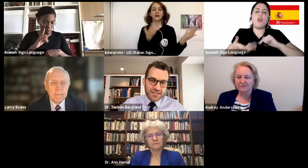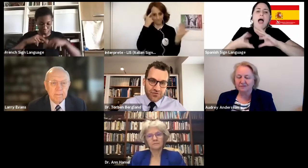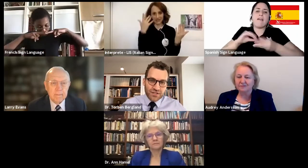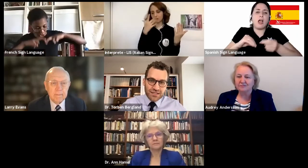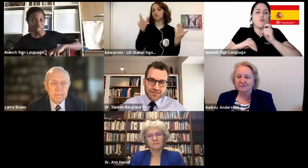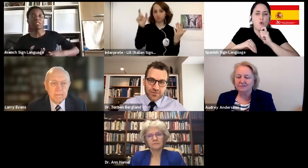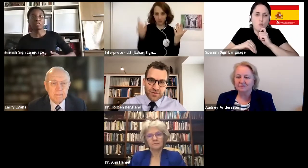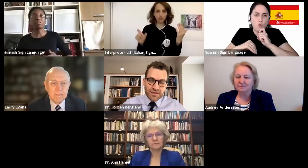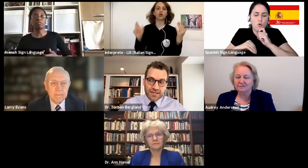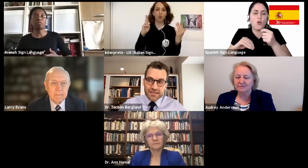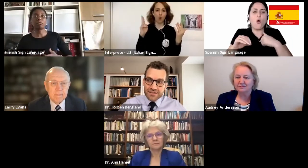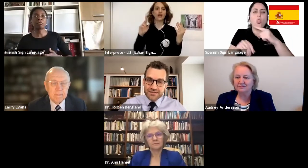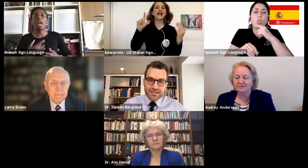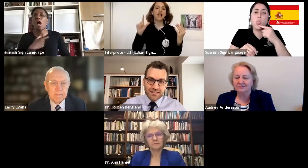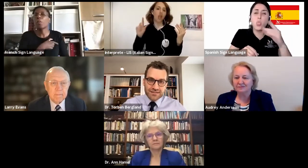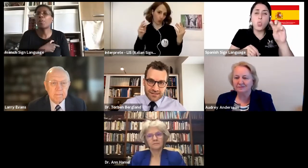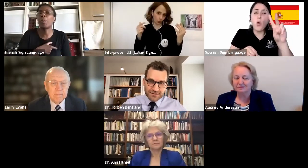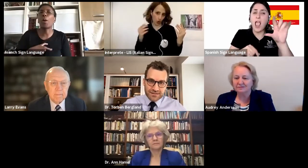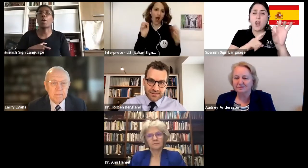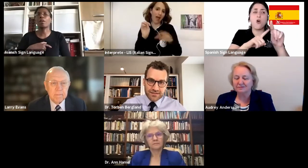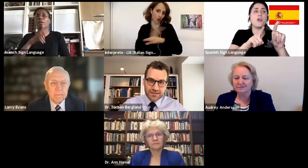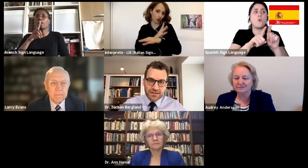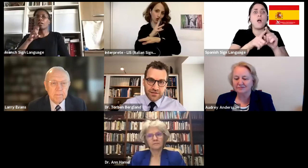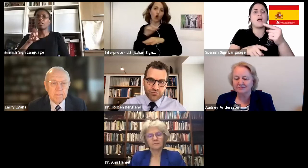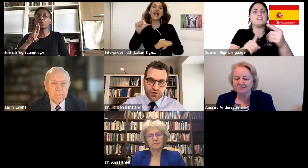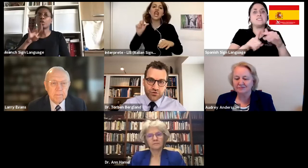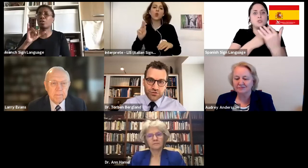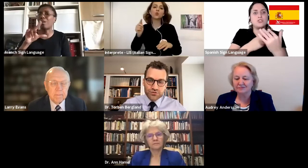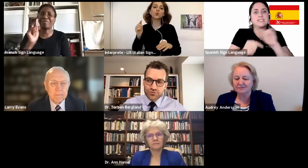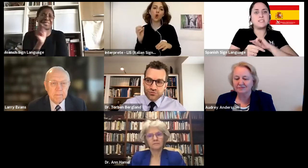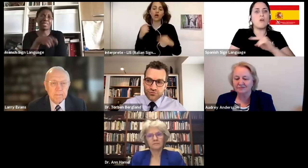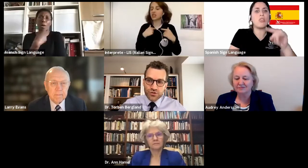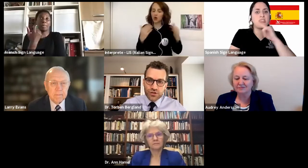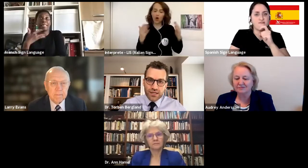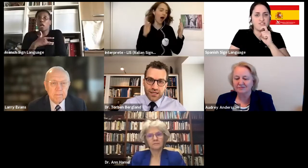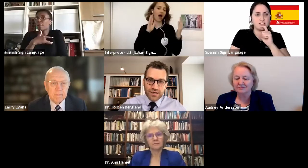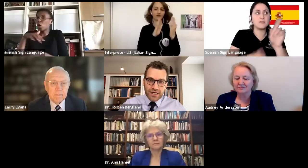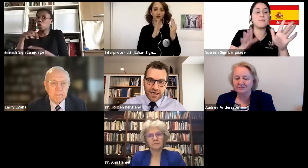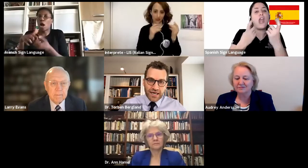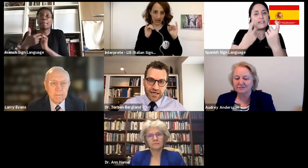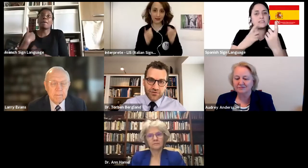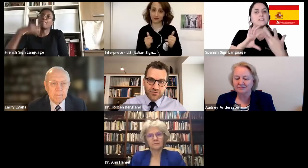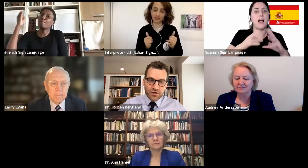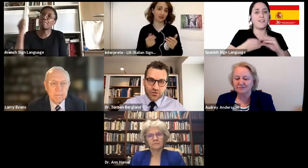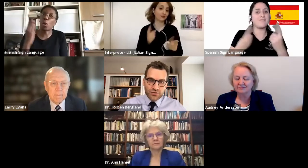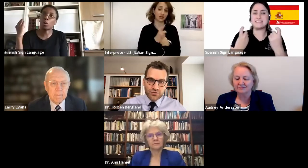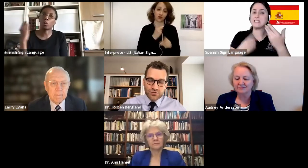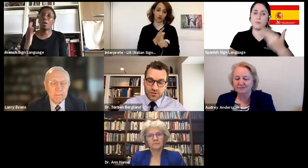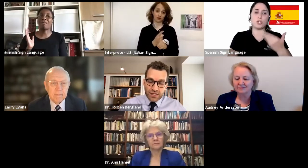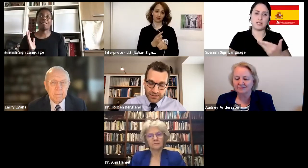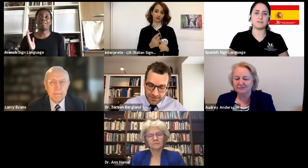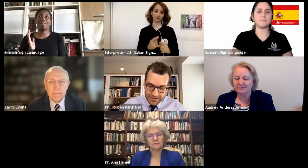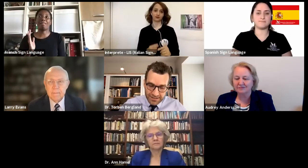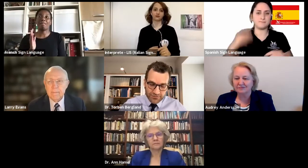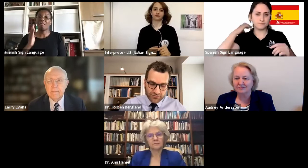it's definitely something that is a necessity, if we're going to have a good,